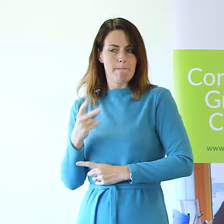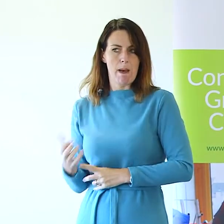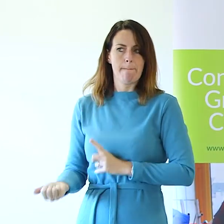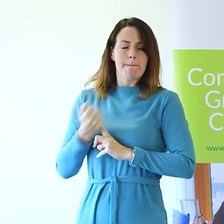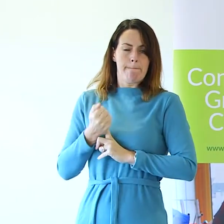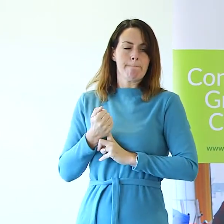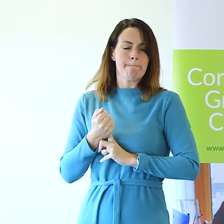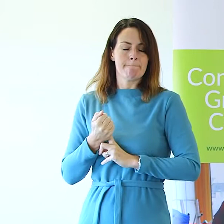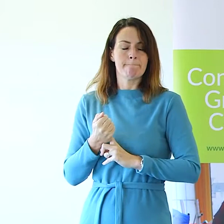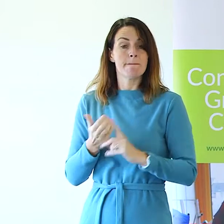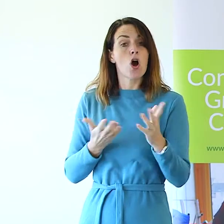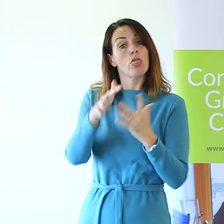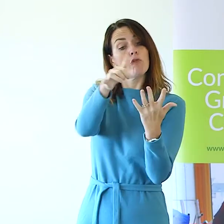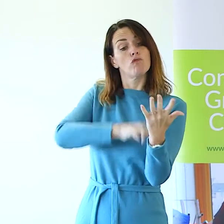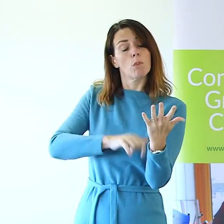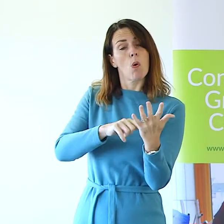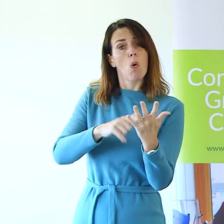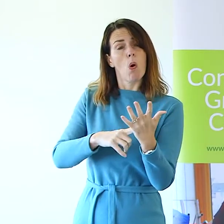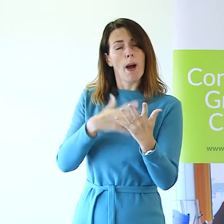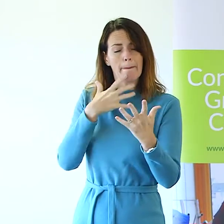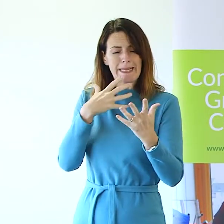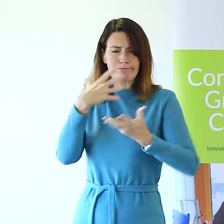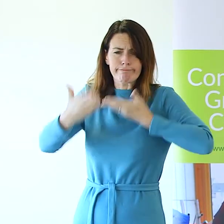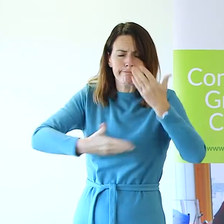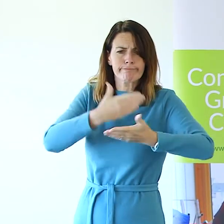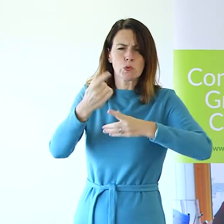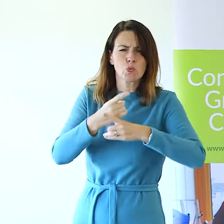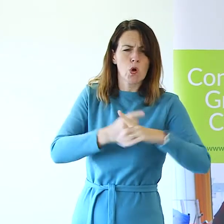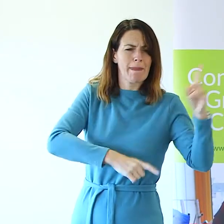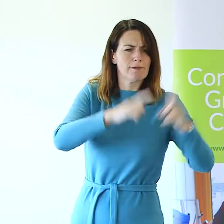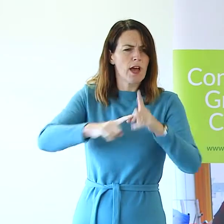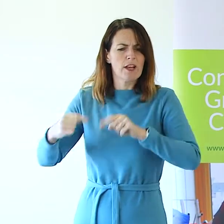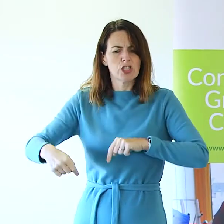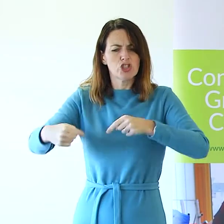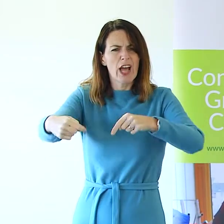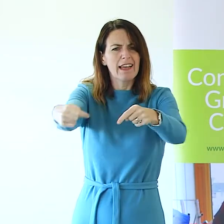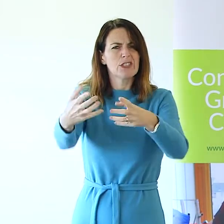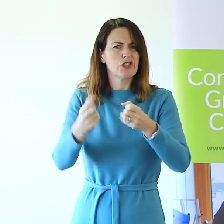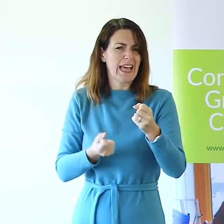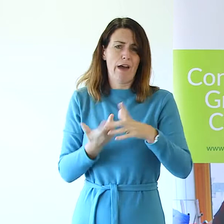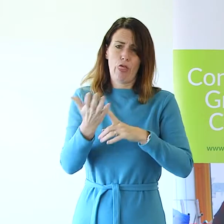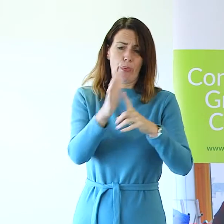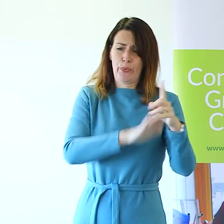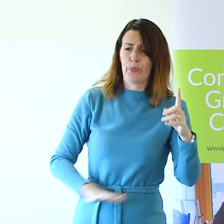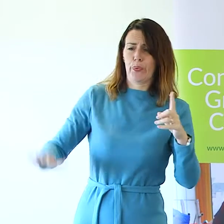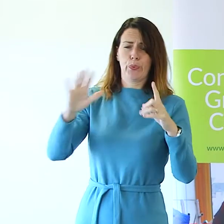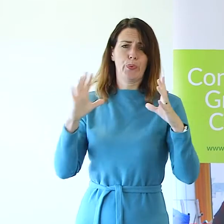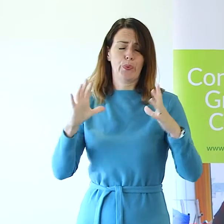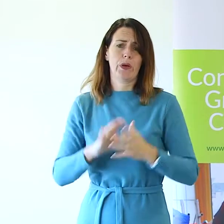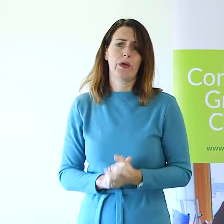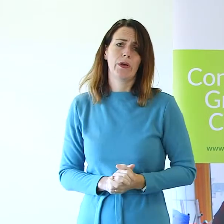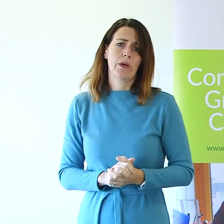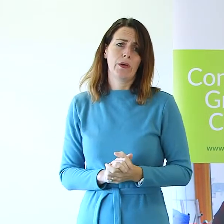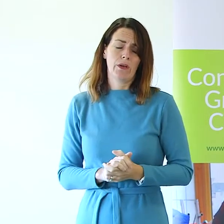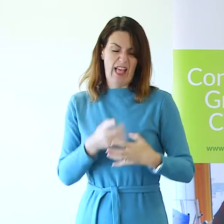you'll find throughout the report we've highlighted the diversity challenges in all areas of this year's reports